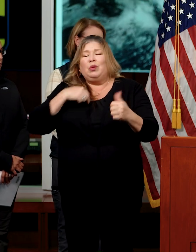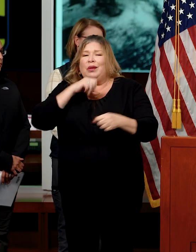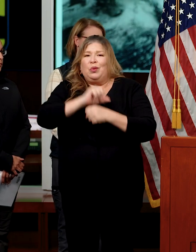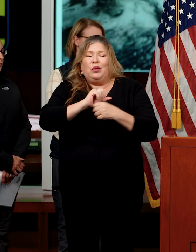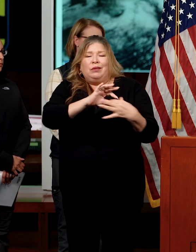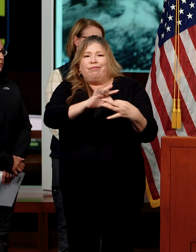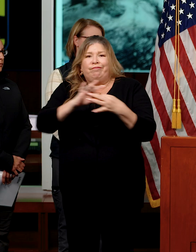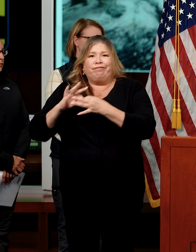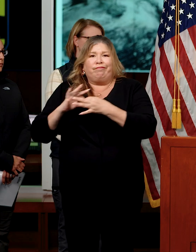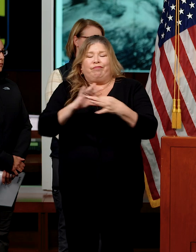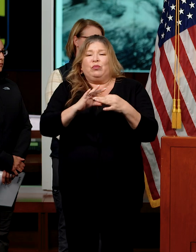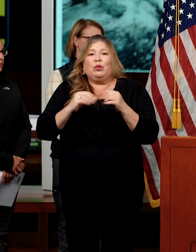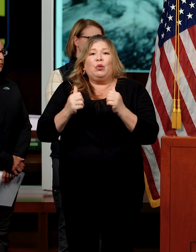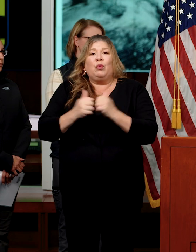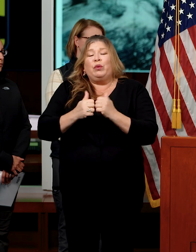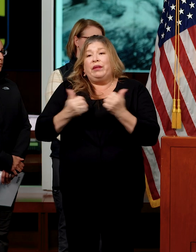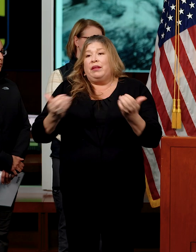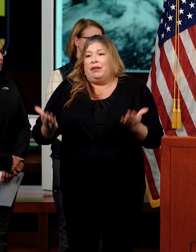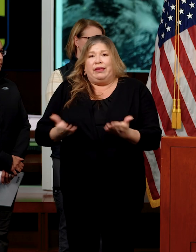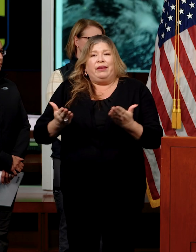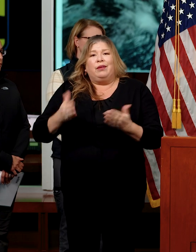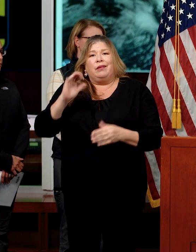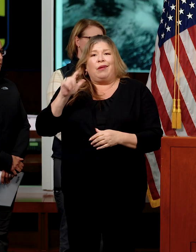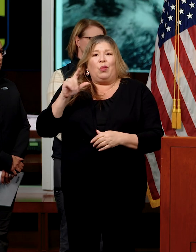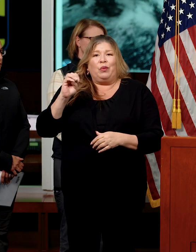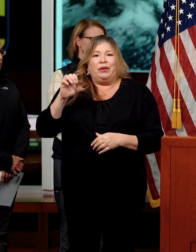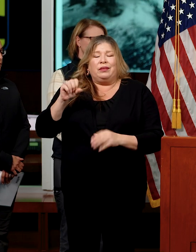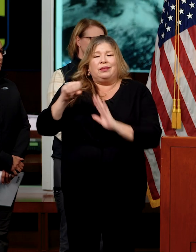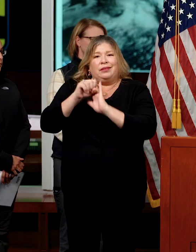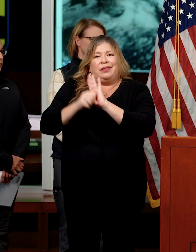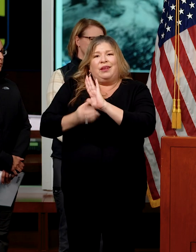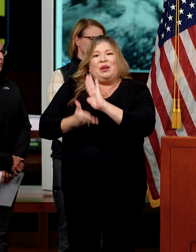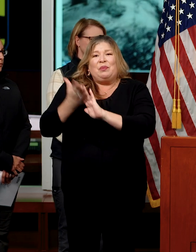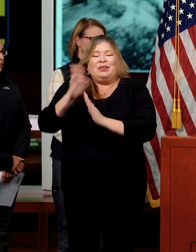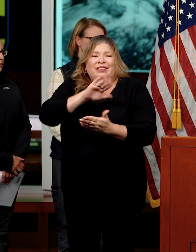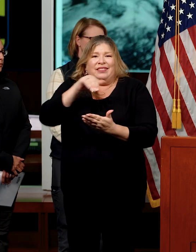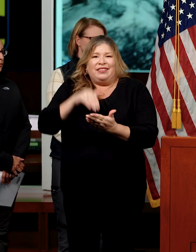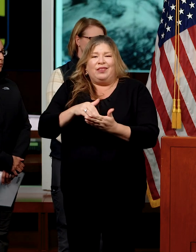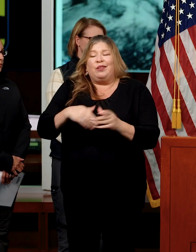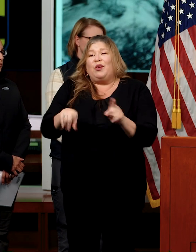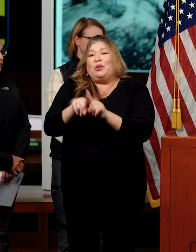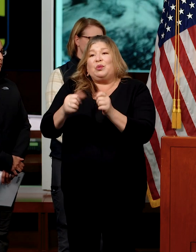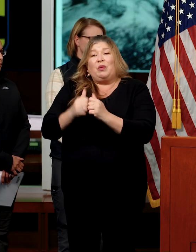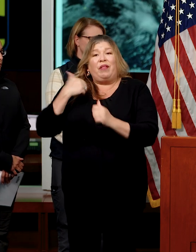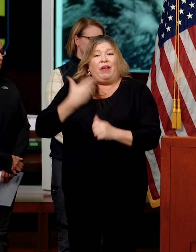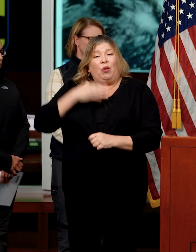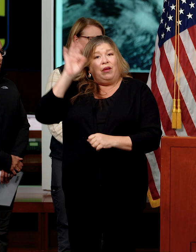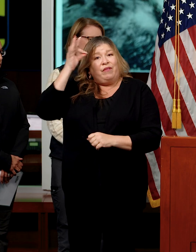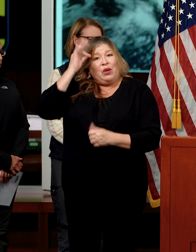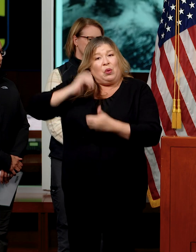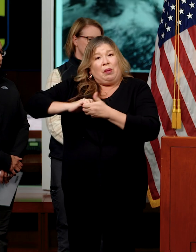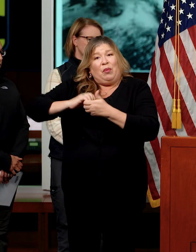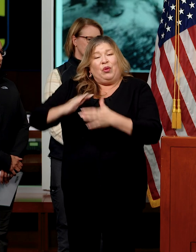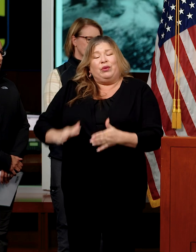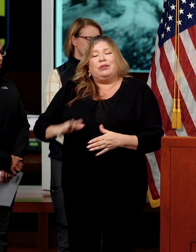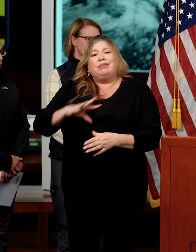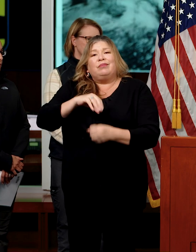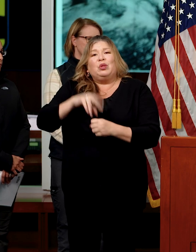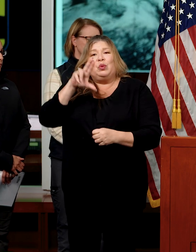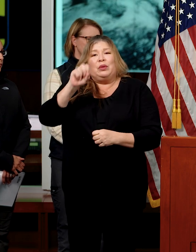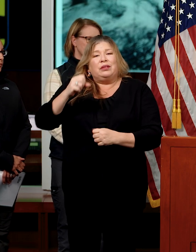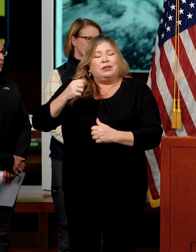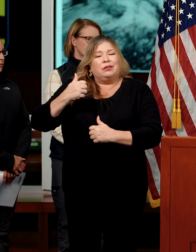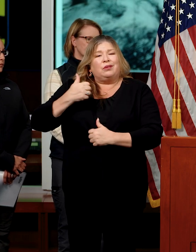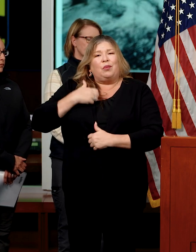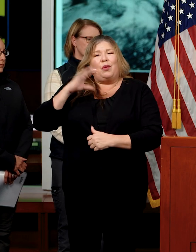coordination with our partners here at Cal OES, the State Operations Center, and with our federal partners, including the U.S. Army Corps of Engineers.